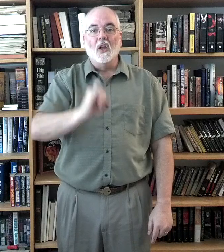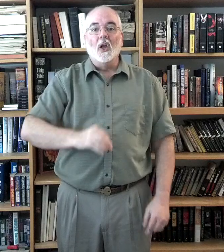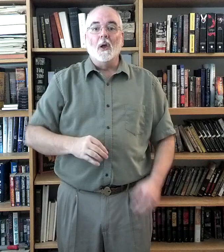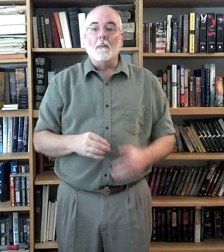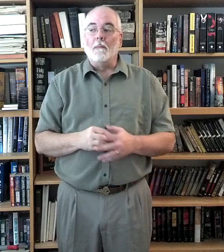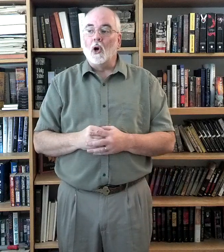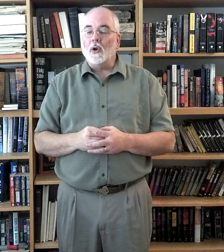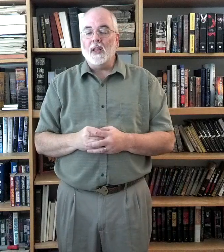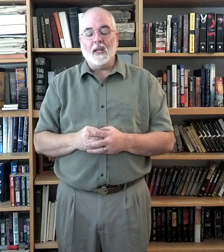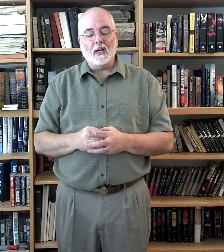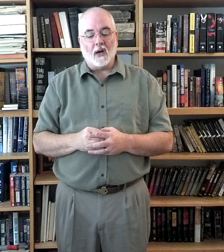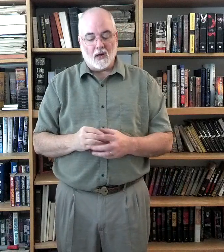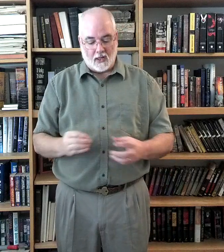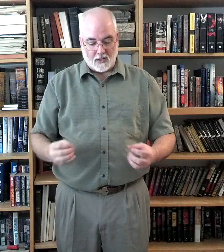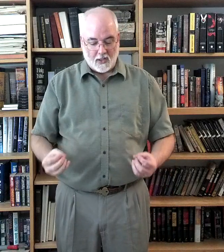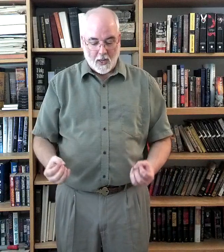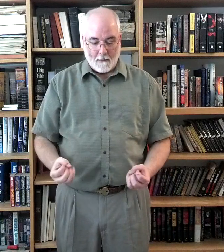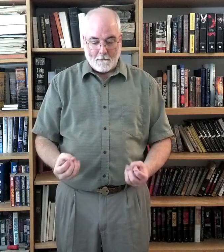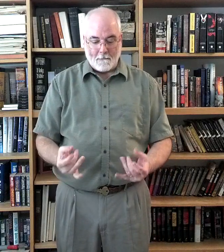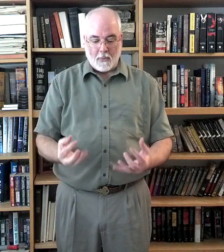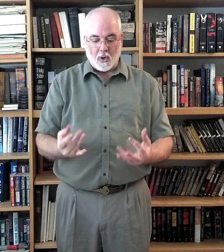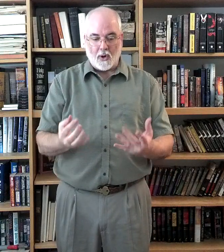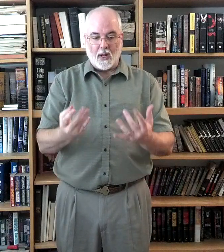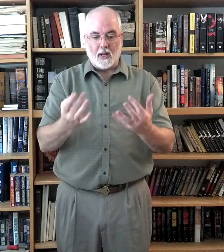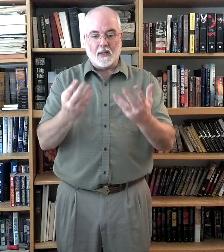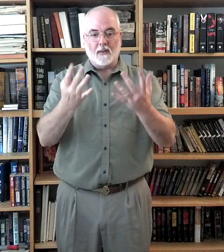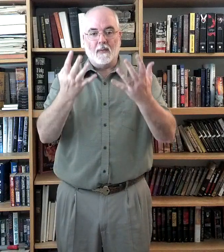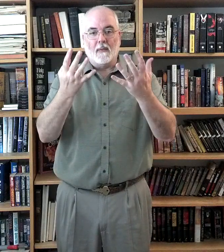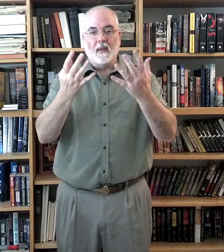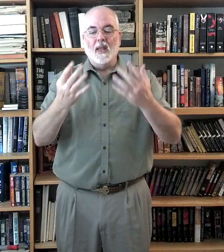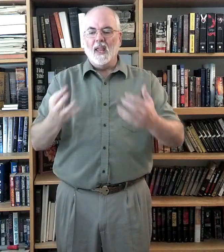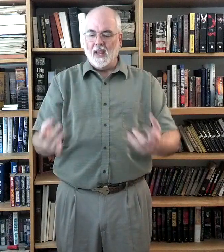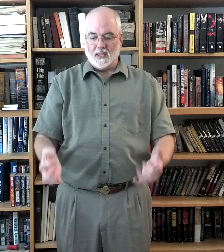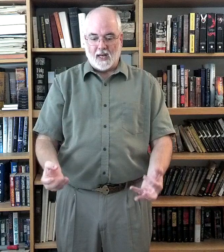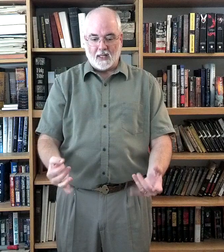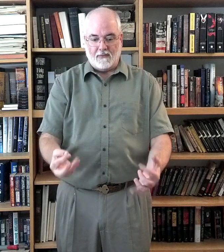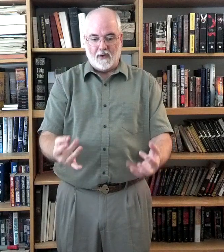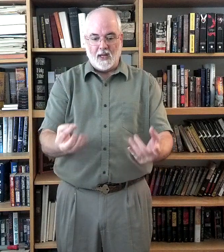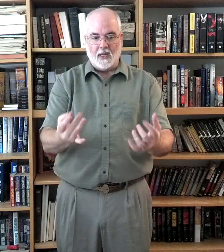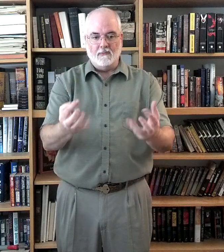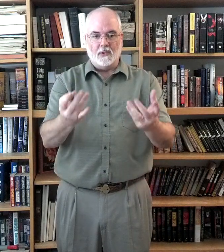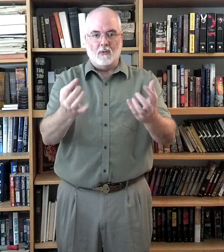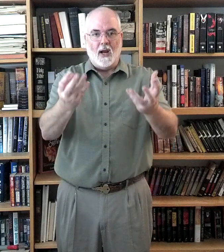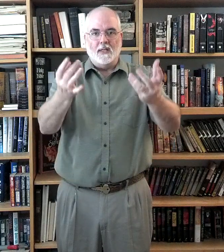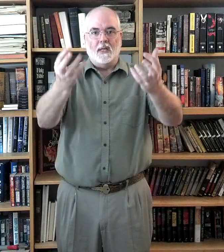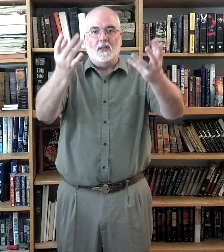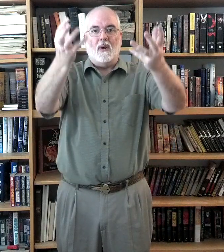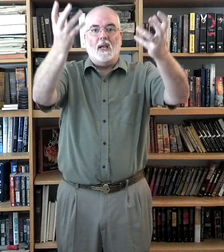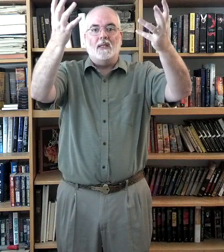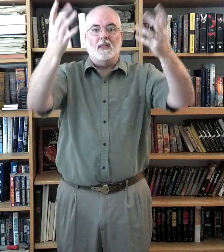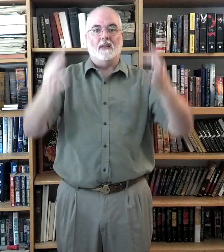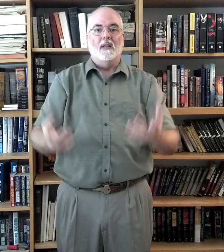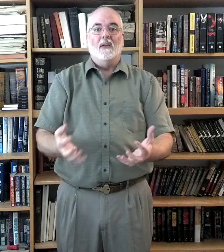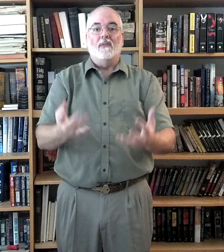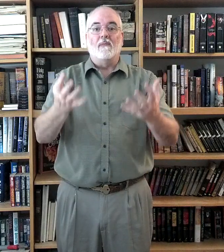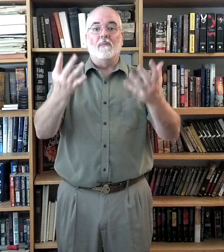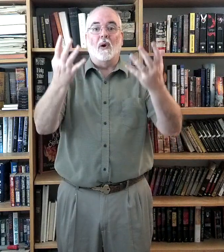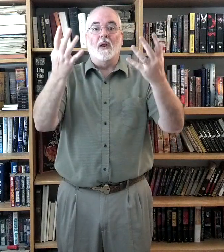Burning in our hearts. Burning. It's like the flames, they're rising, they're rising. Burning.